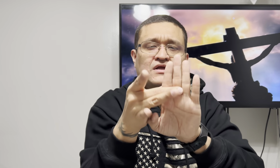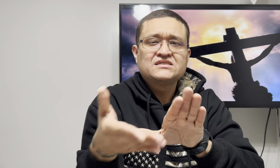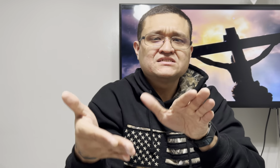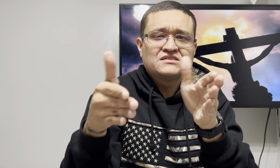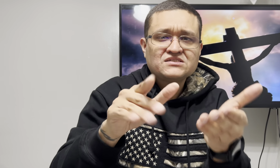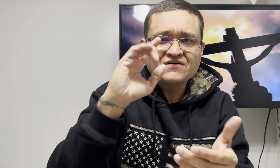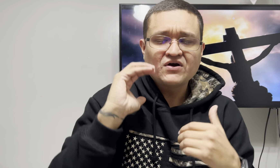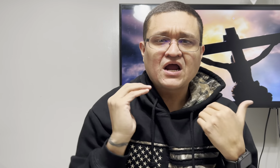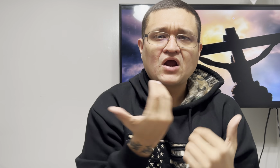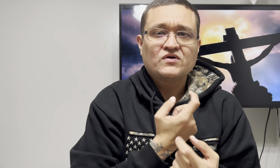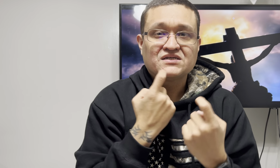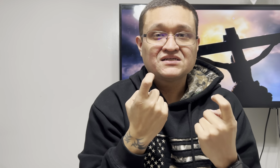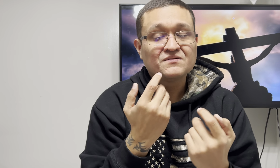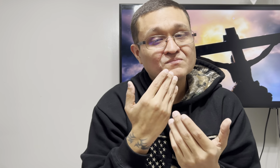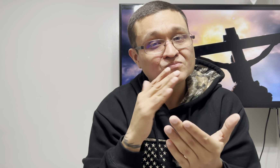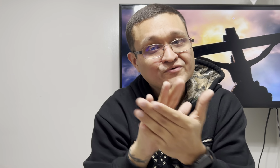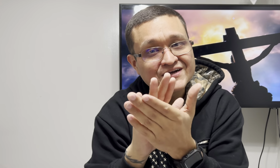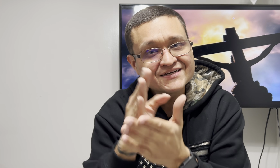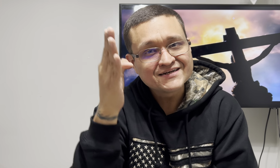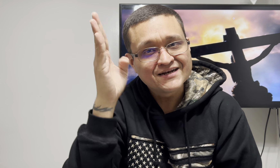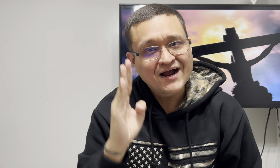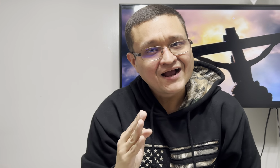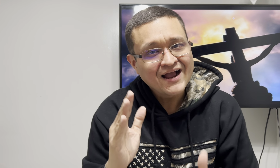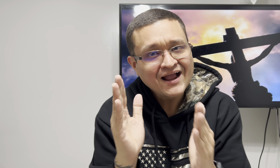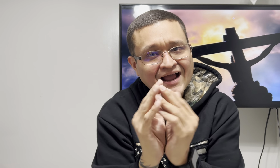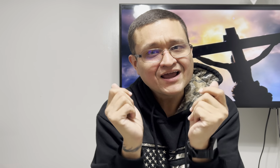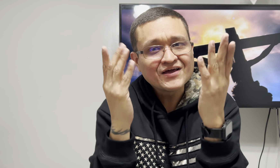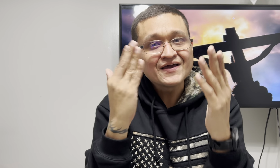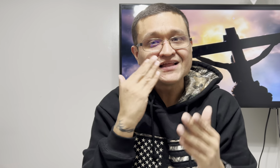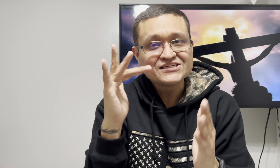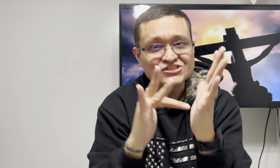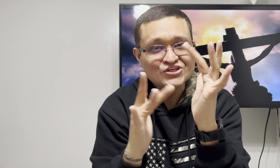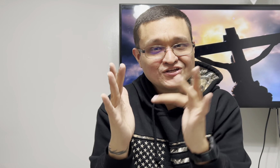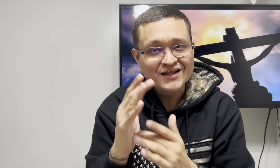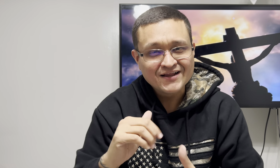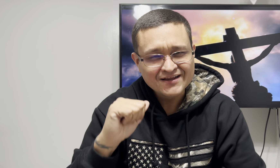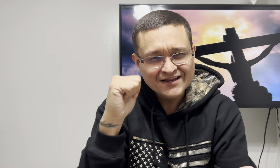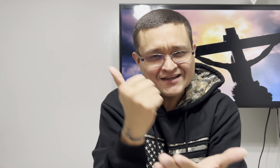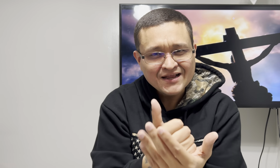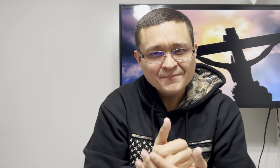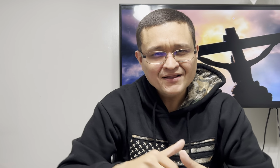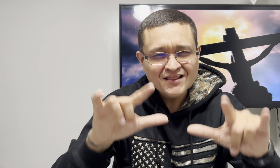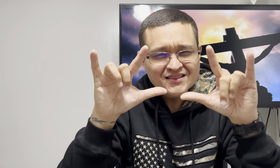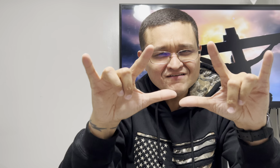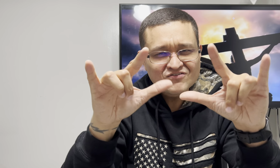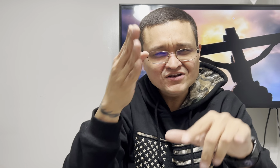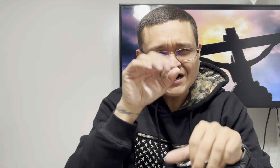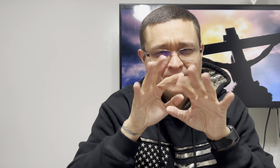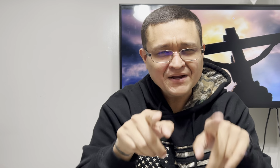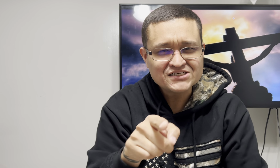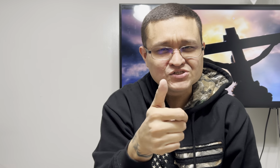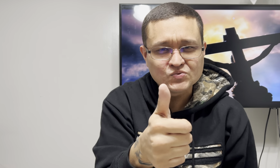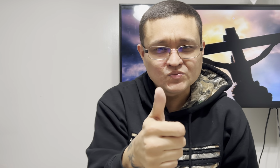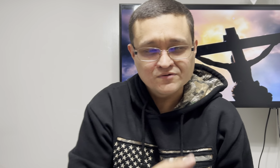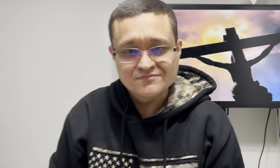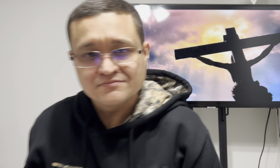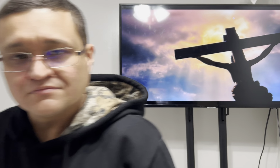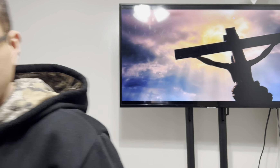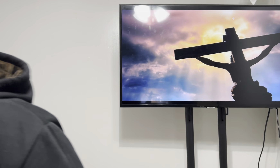God sacrificed his throne to become flesh to be this ultimate sacrifice for our sins amen love you all bless you you